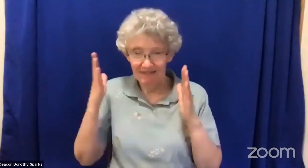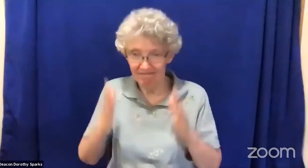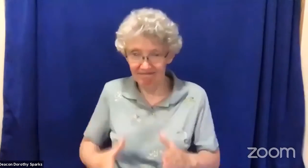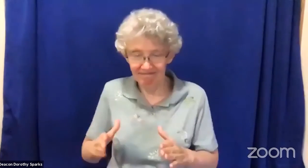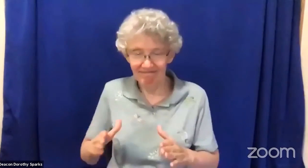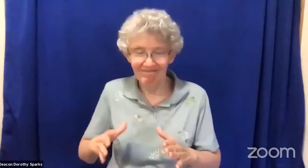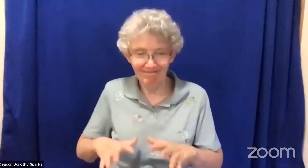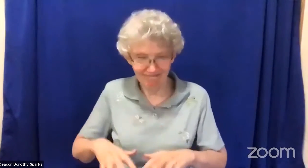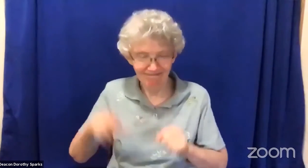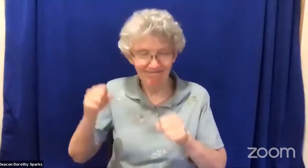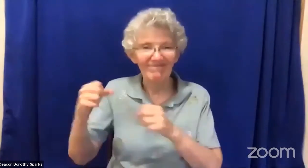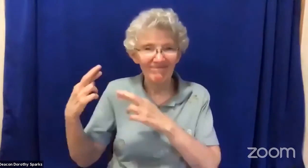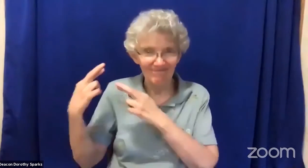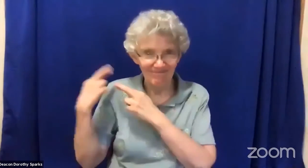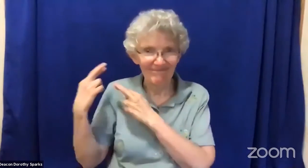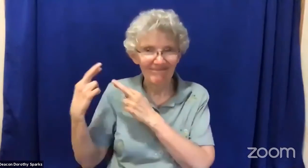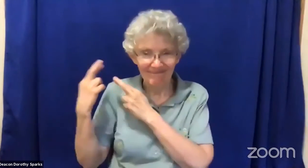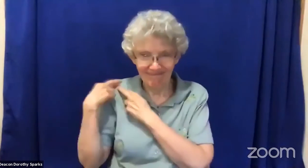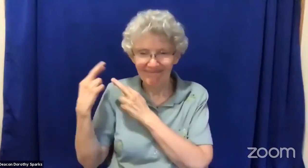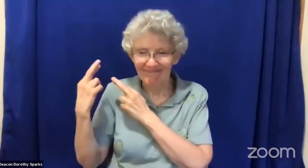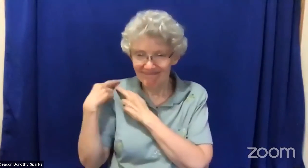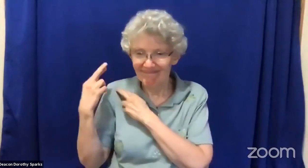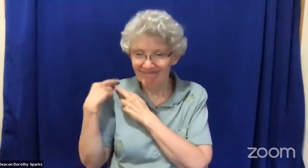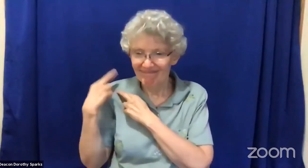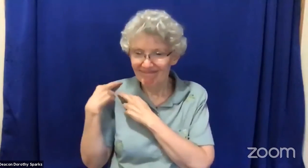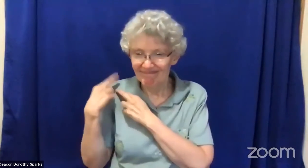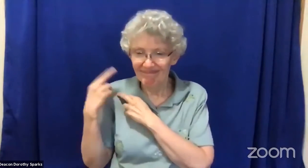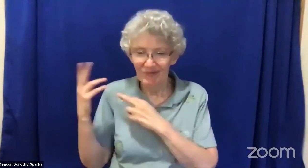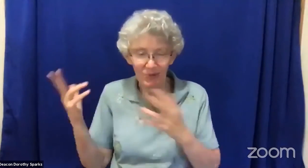we as christians need to take up responsibility